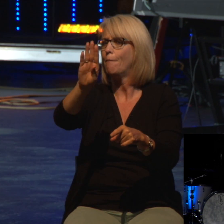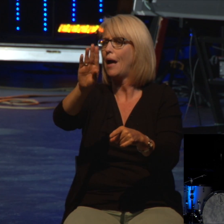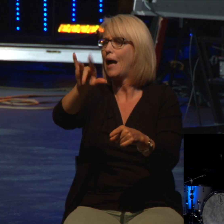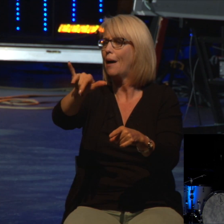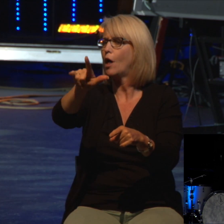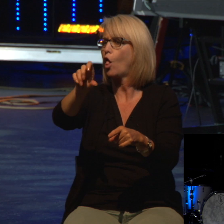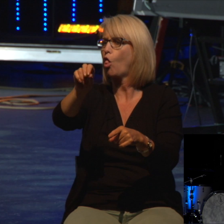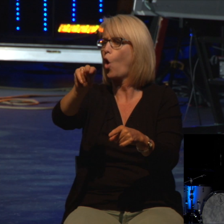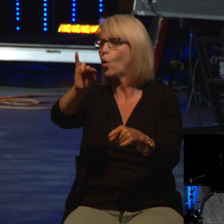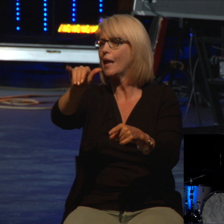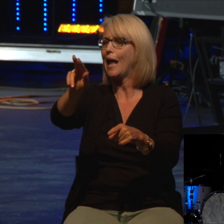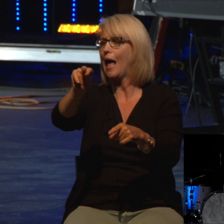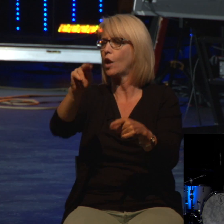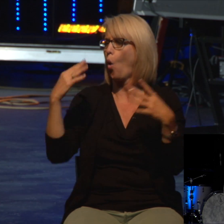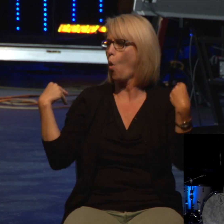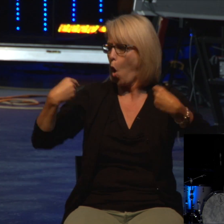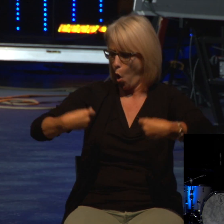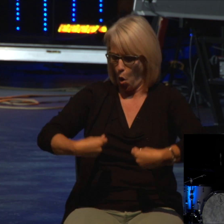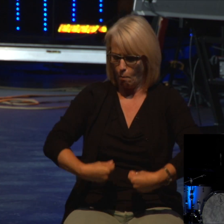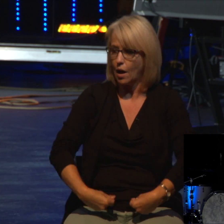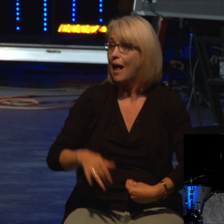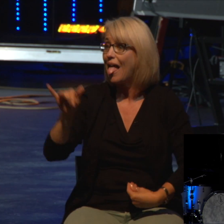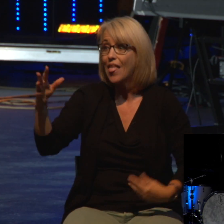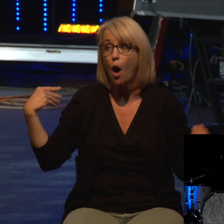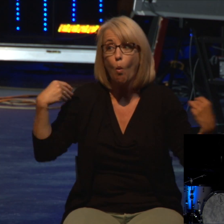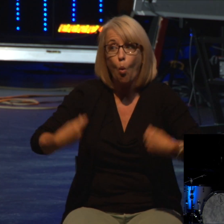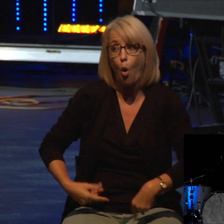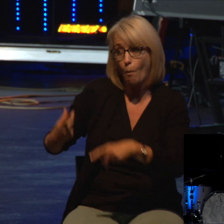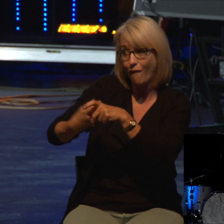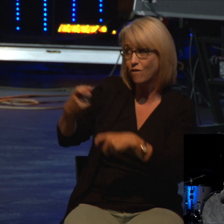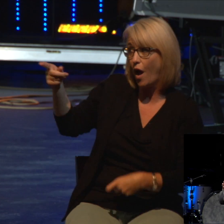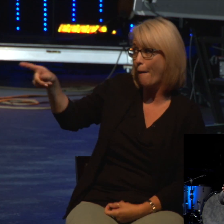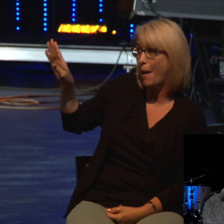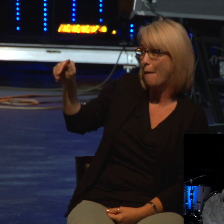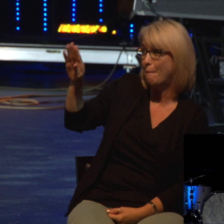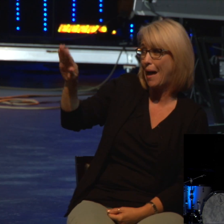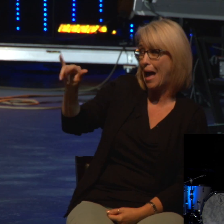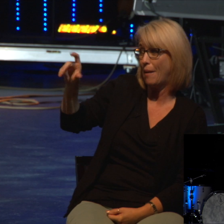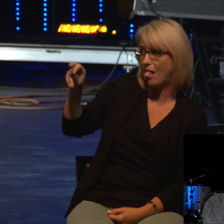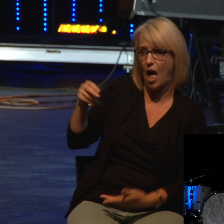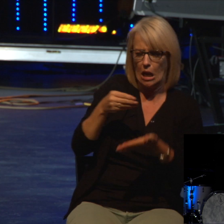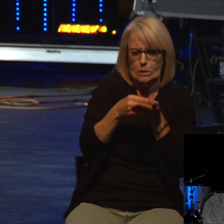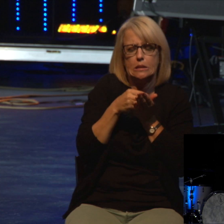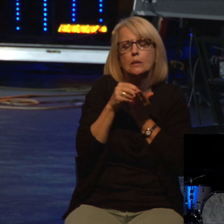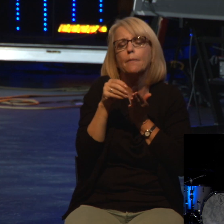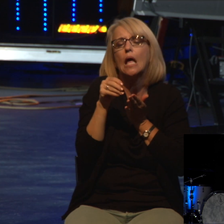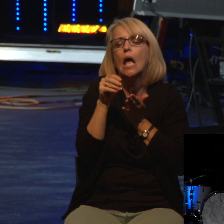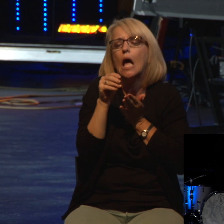about Achan. A robe in Babylon was a robe that was very expensive. If you had